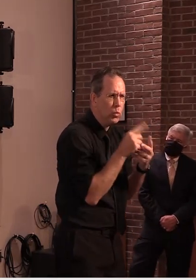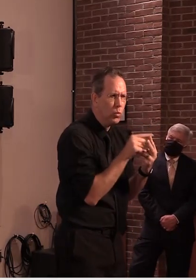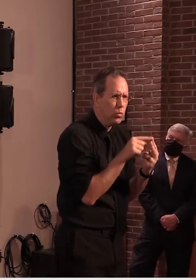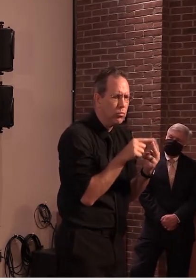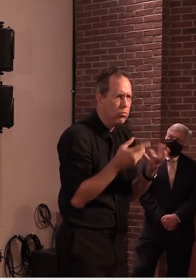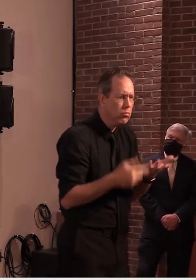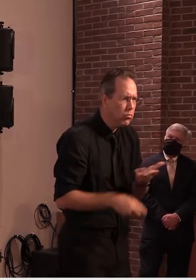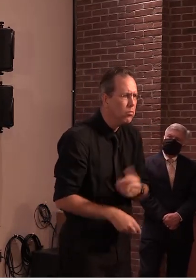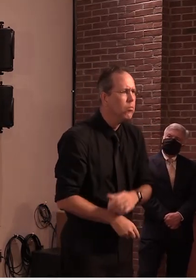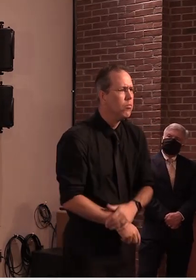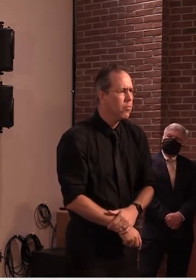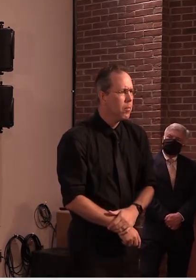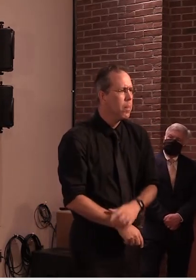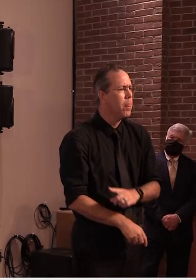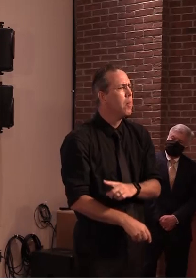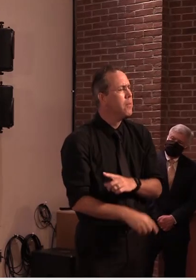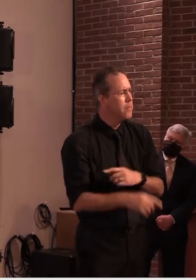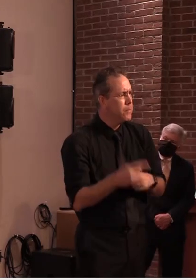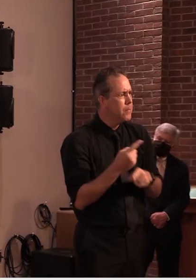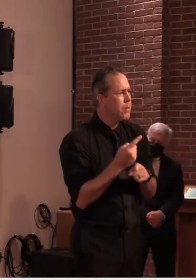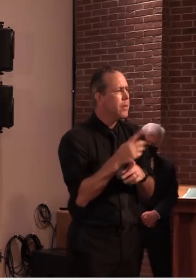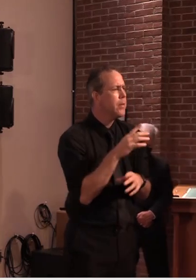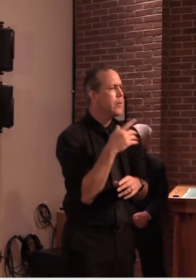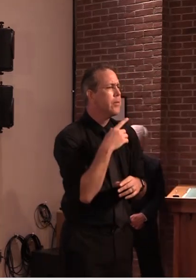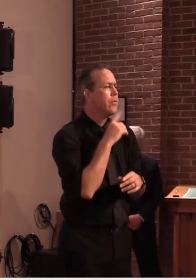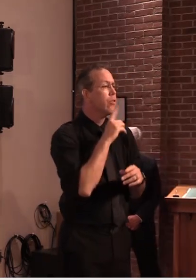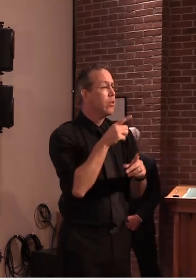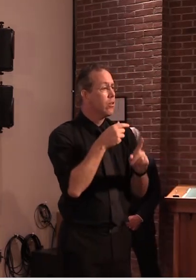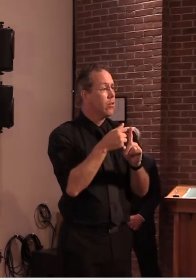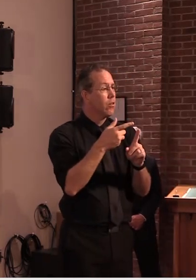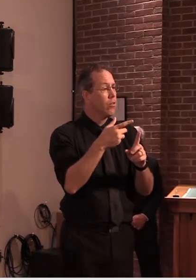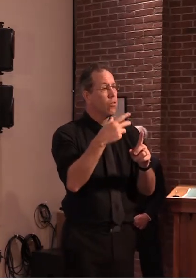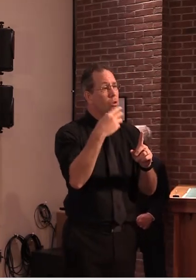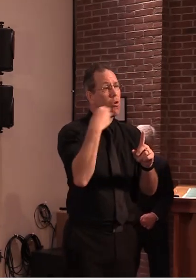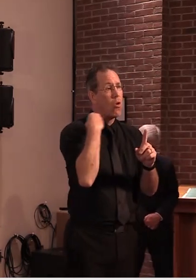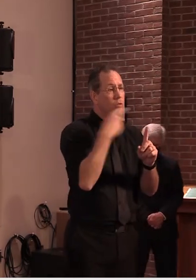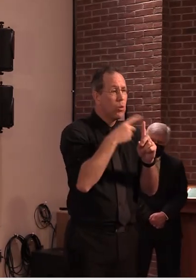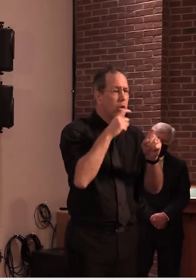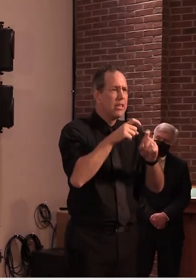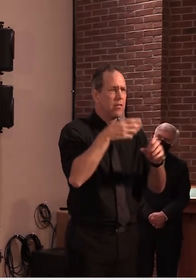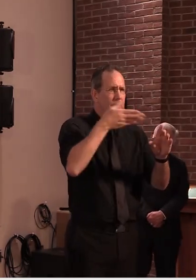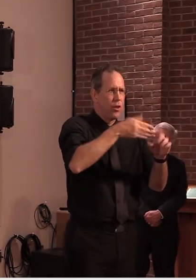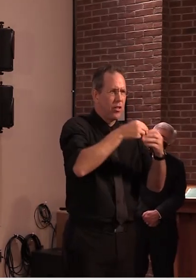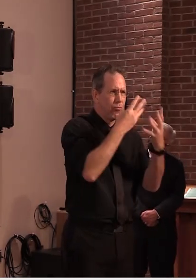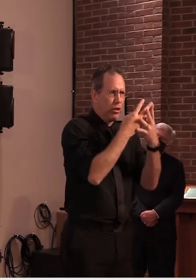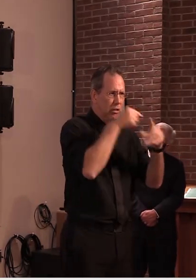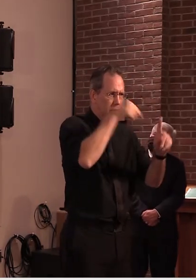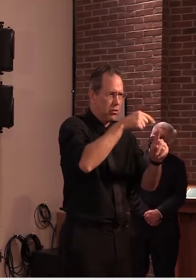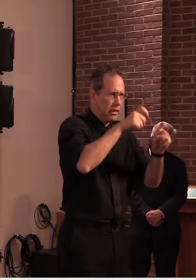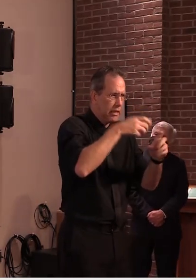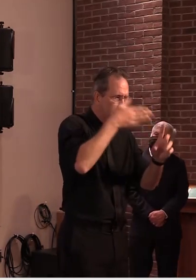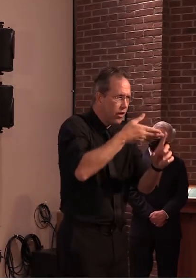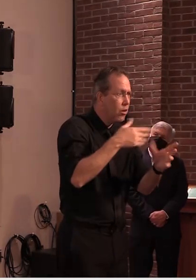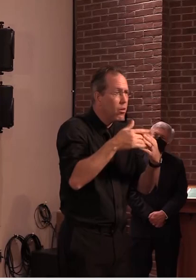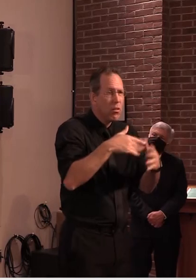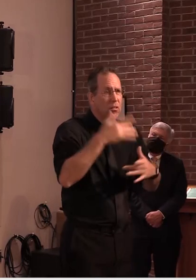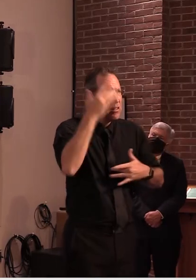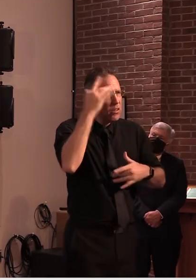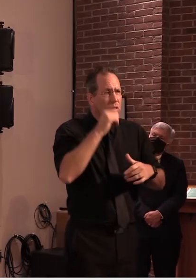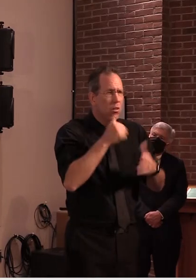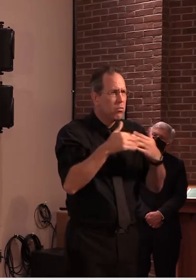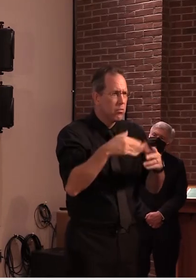you know because they all work different shifts or there may be a way of vacation or what have you uh so there may need to be access